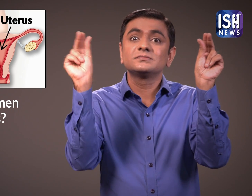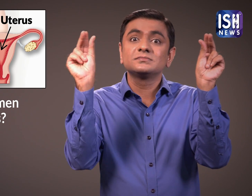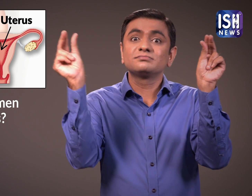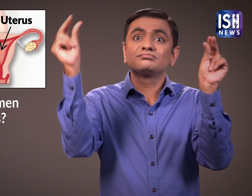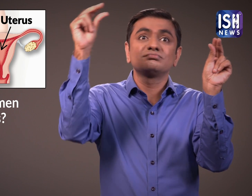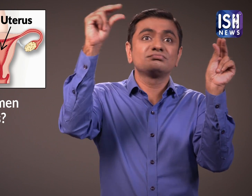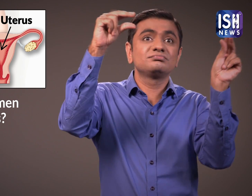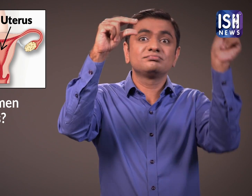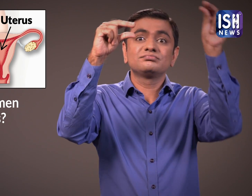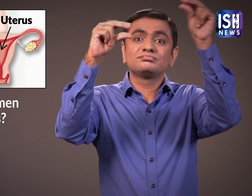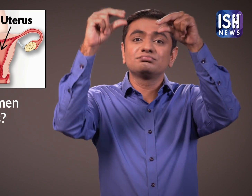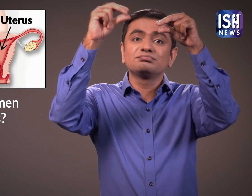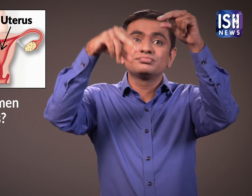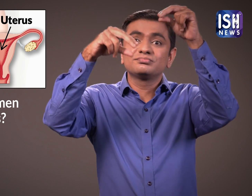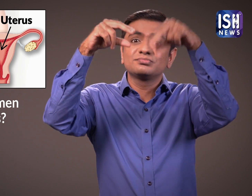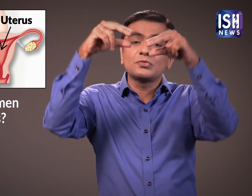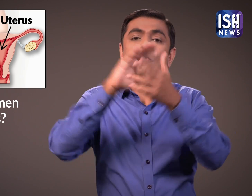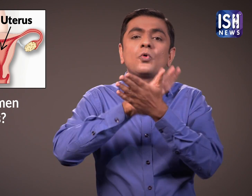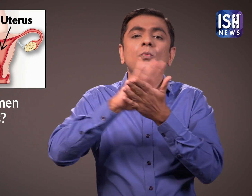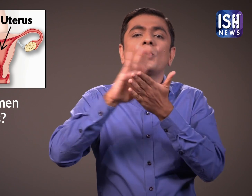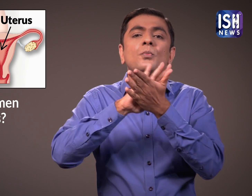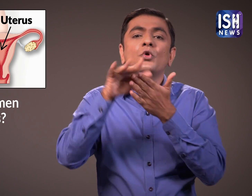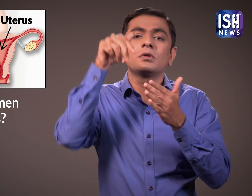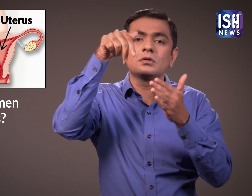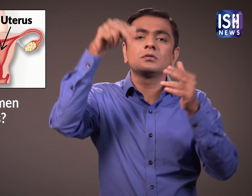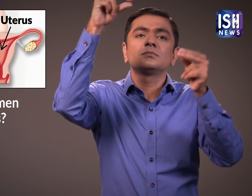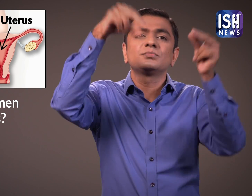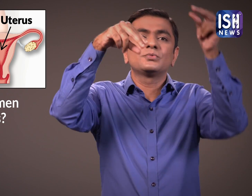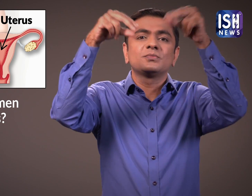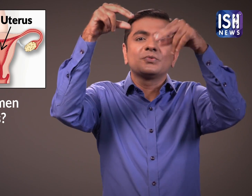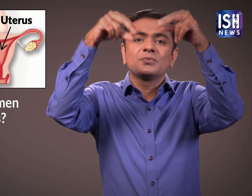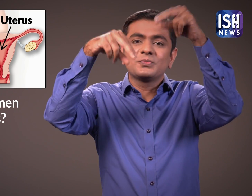The ovaries release the hormones and the female eggs. 2.